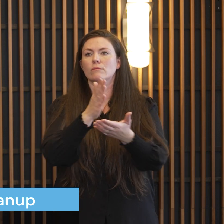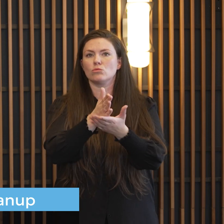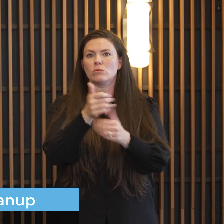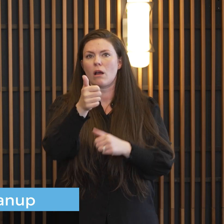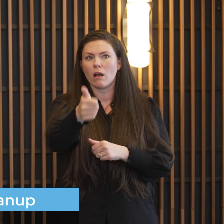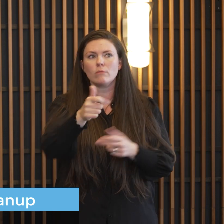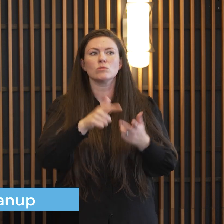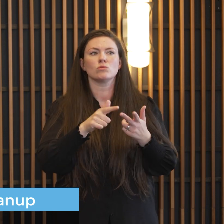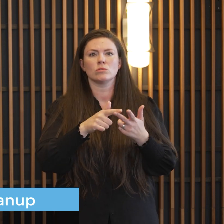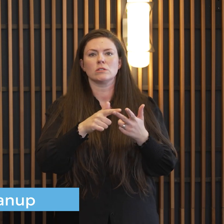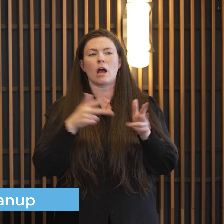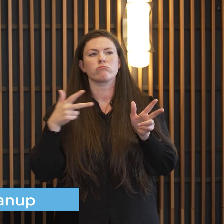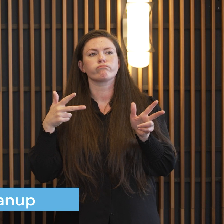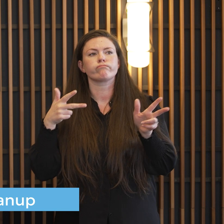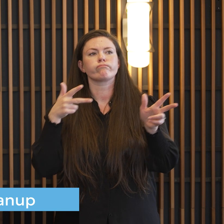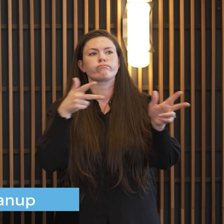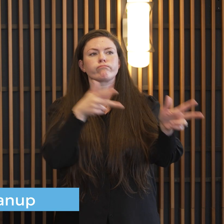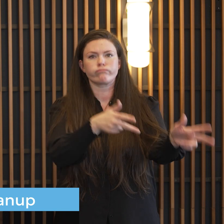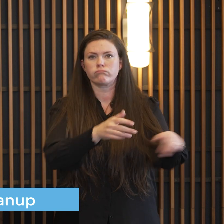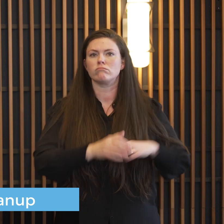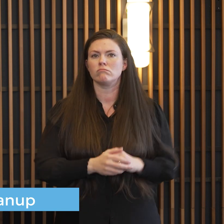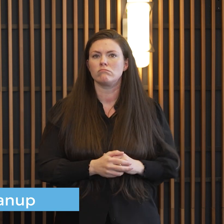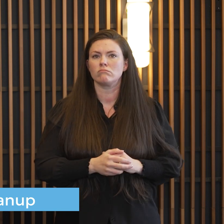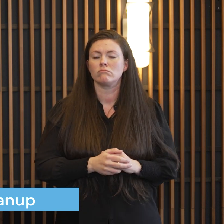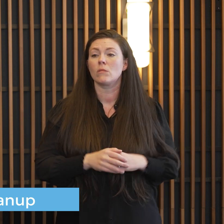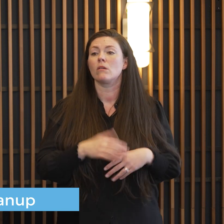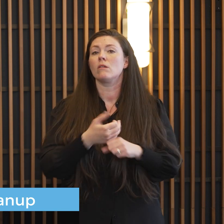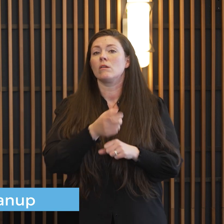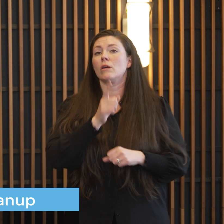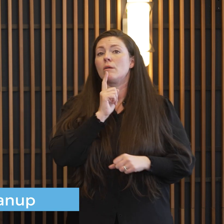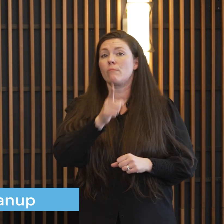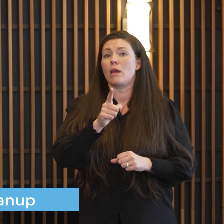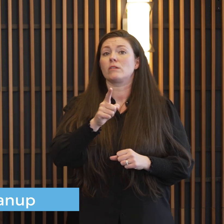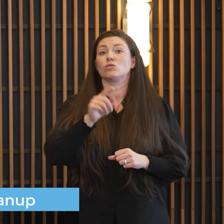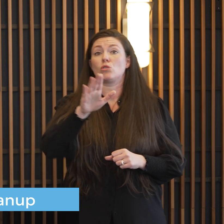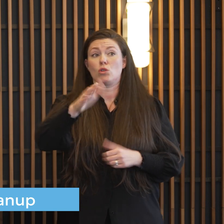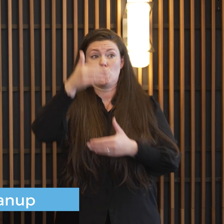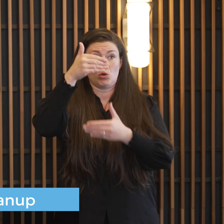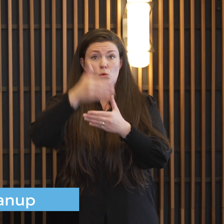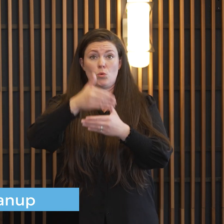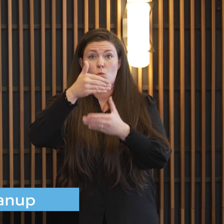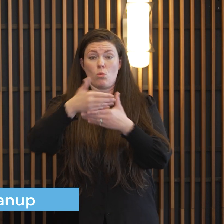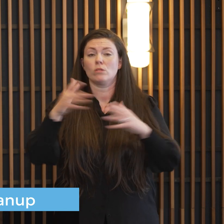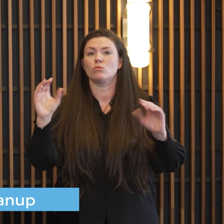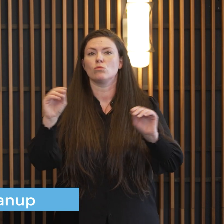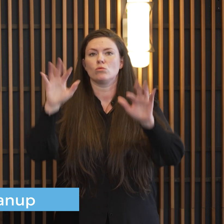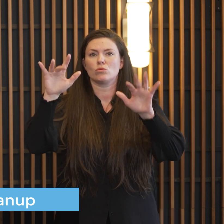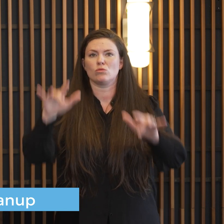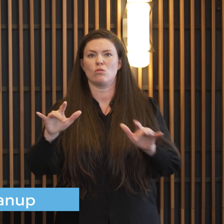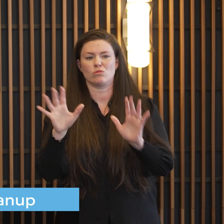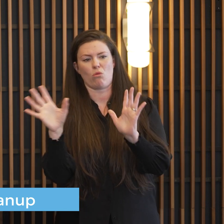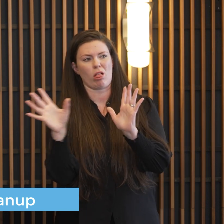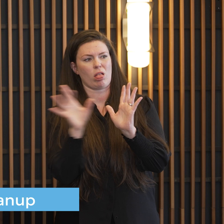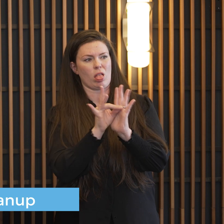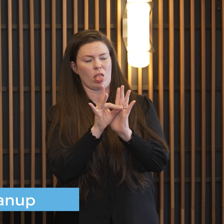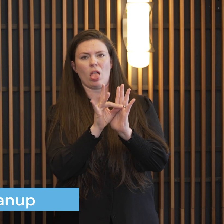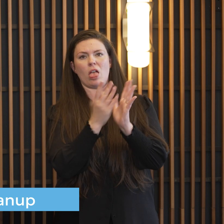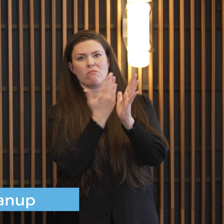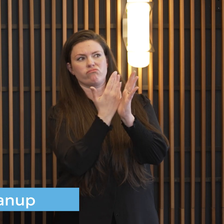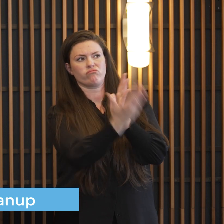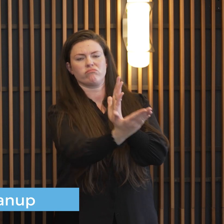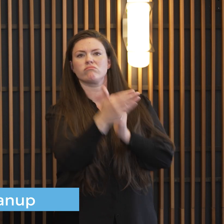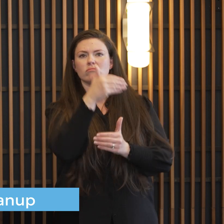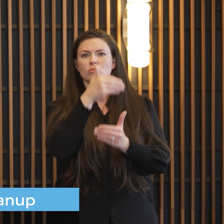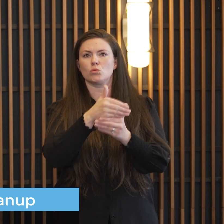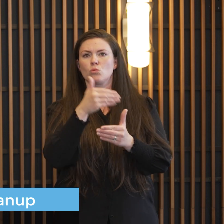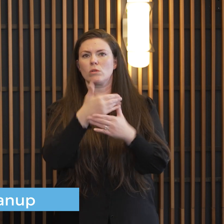make sure and clear all the snow off of your windows in your vehicle so that you can actually see